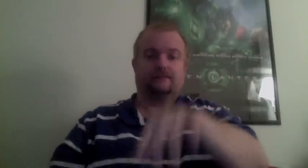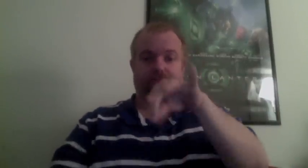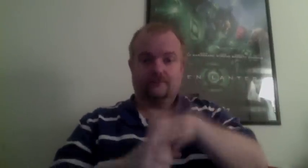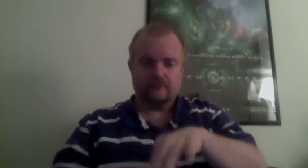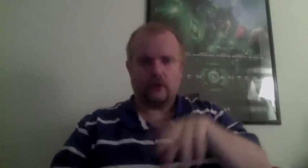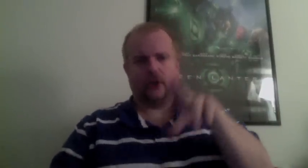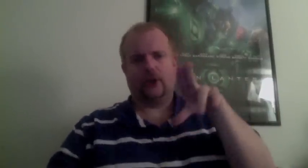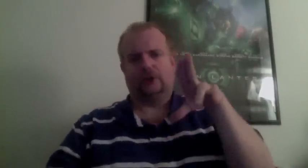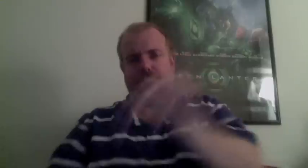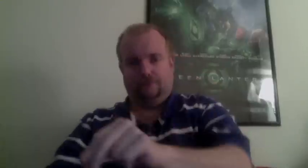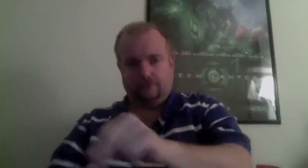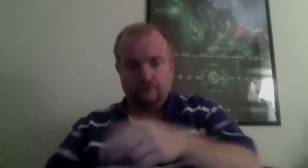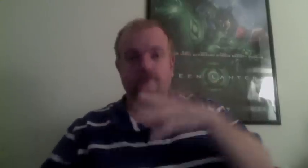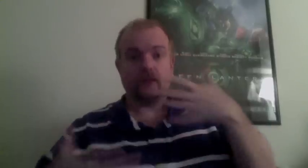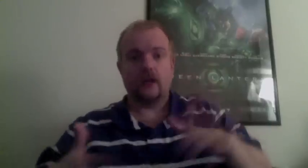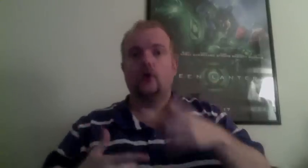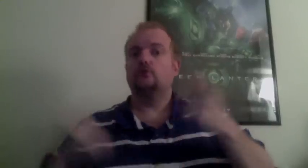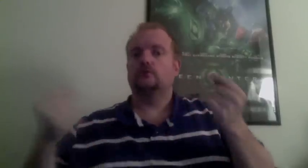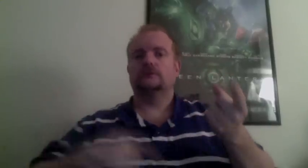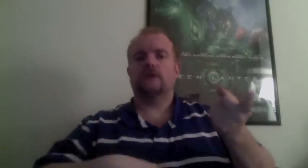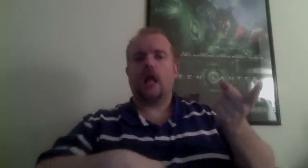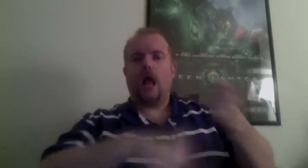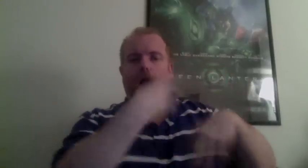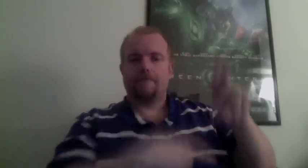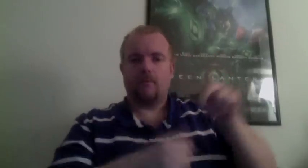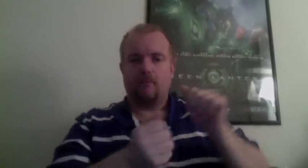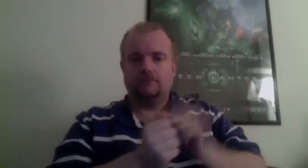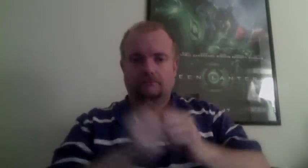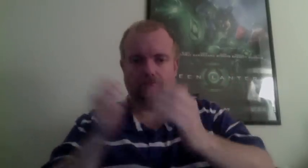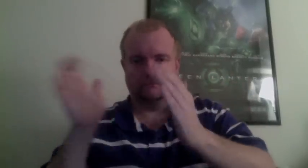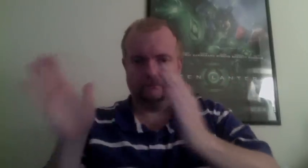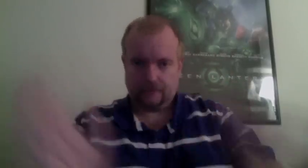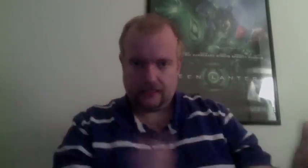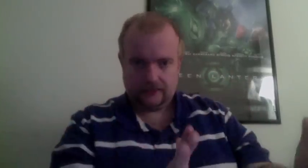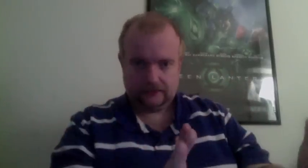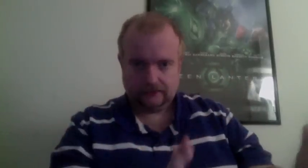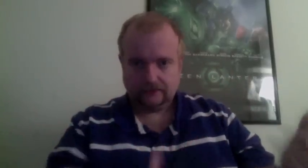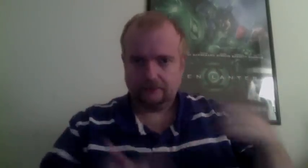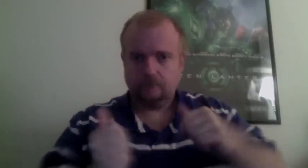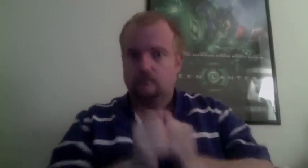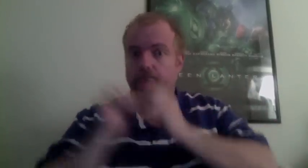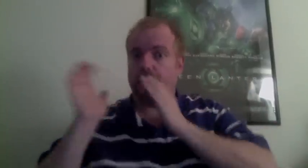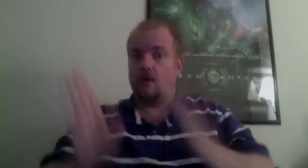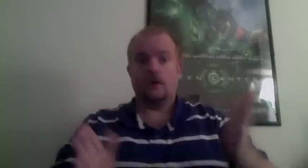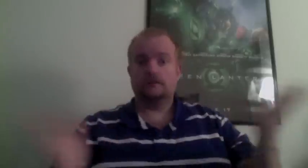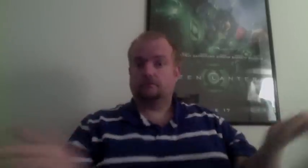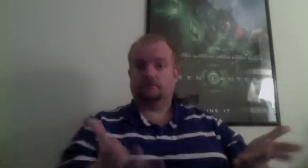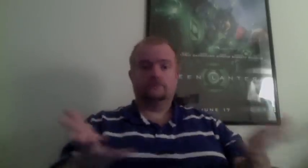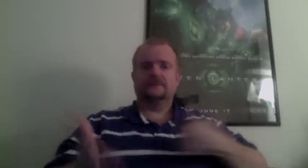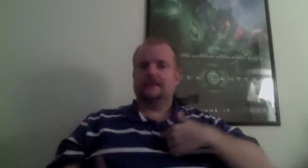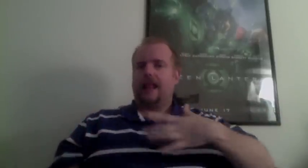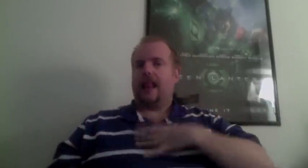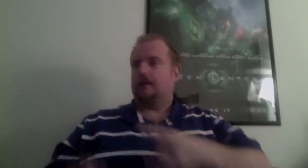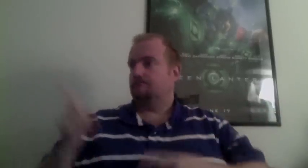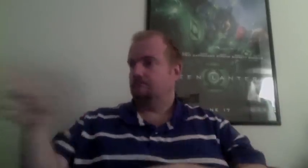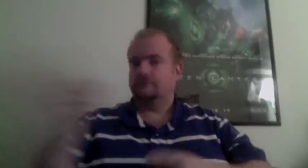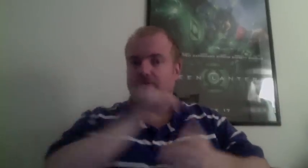version, and an Air Force version. It's going to replace the F-18, the AV-8, the A-10, the F-16, the F